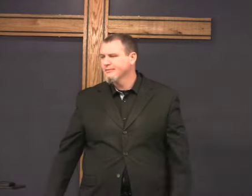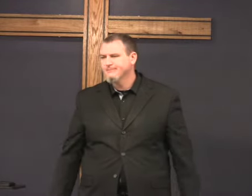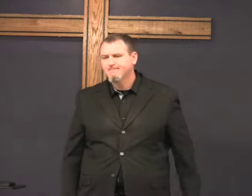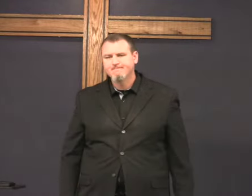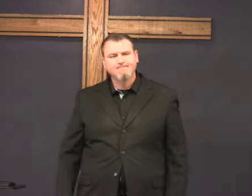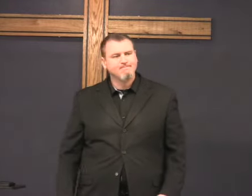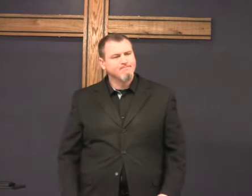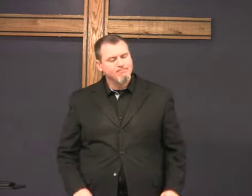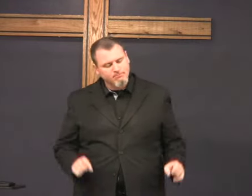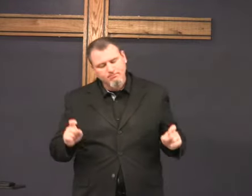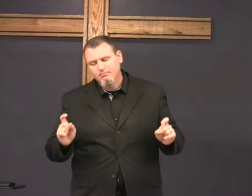Be humble.